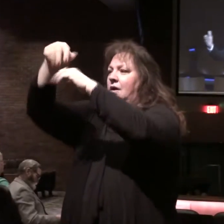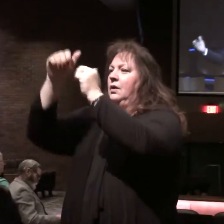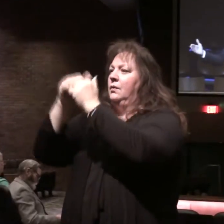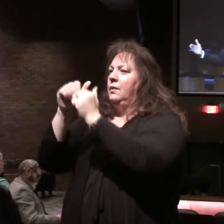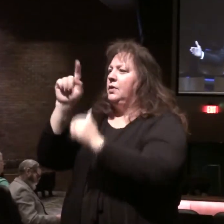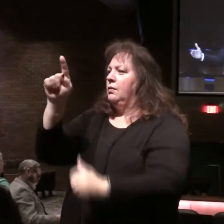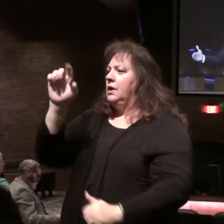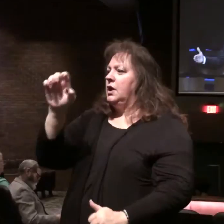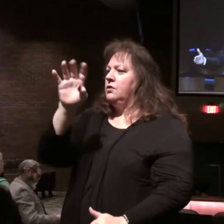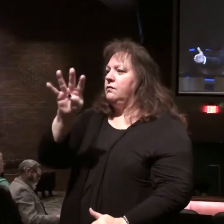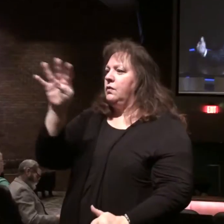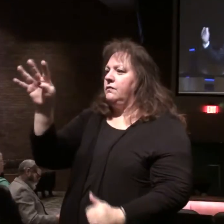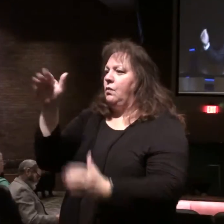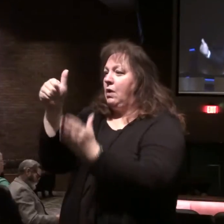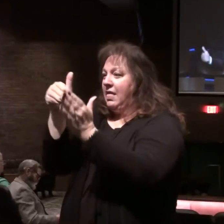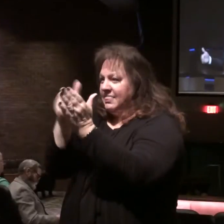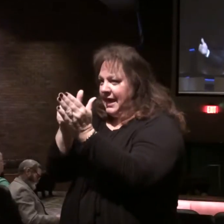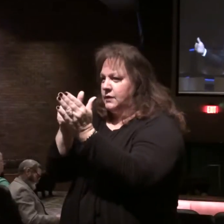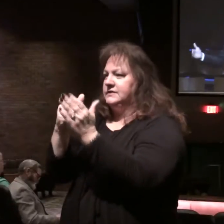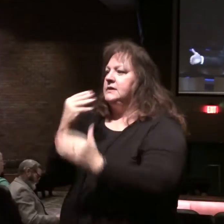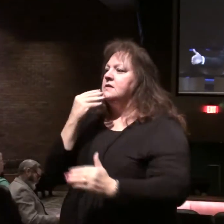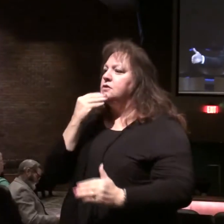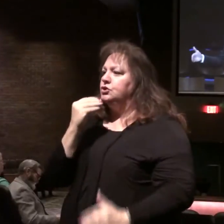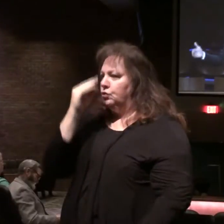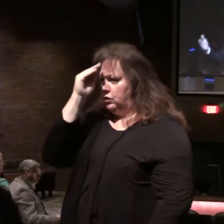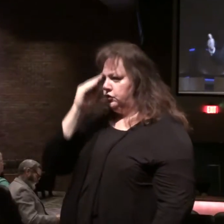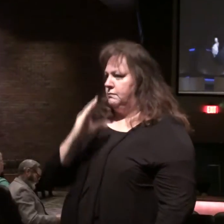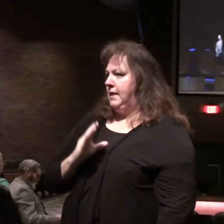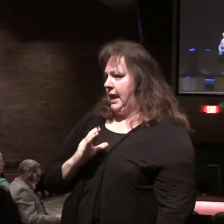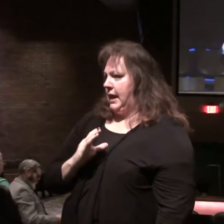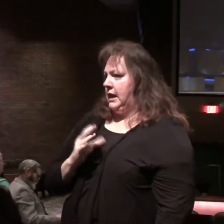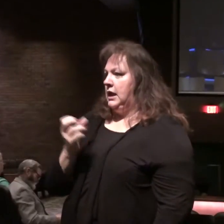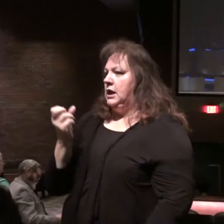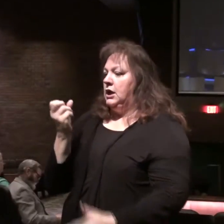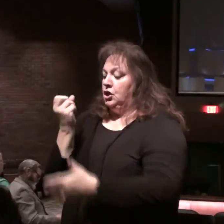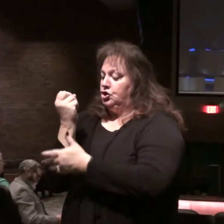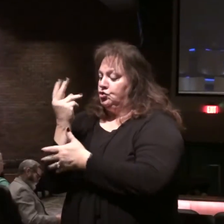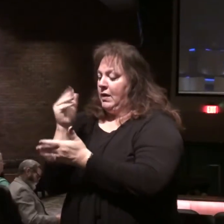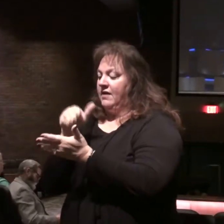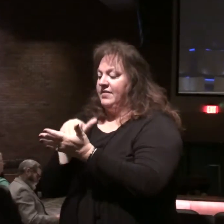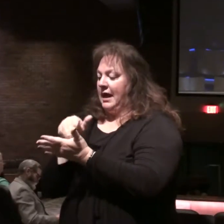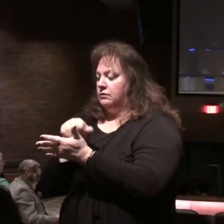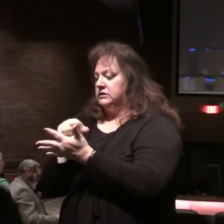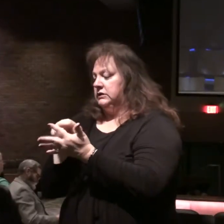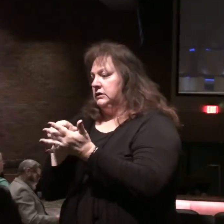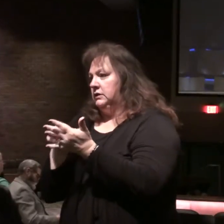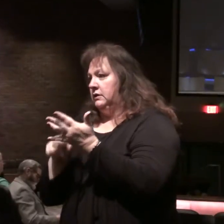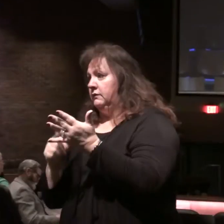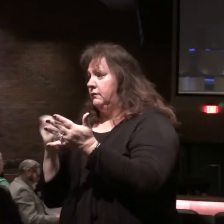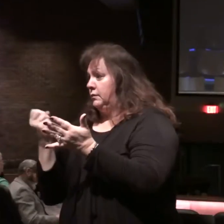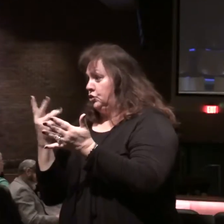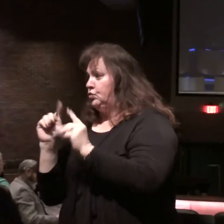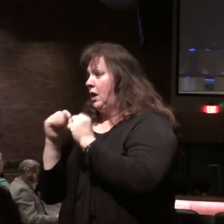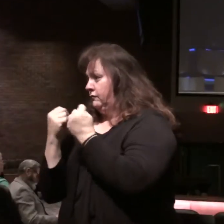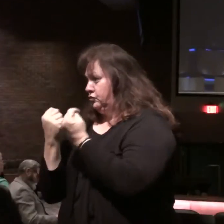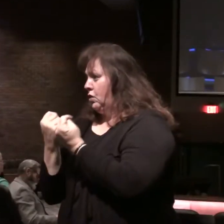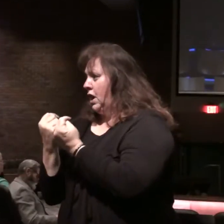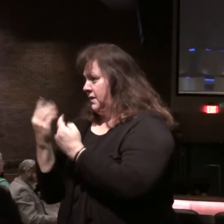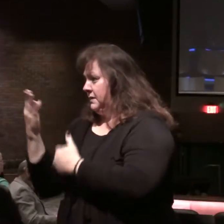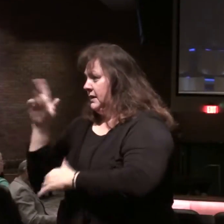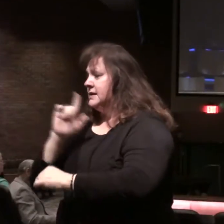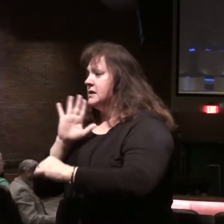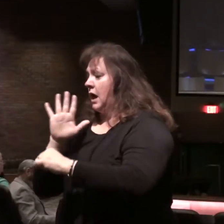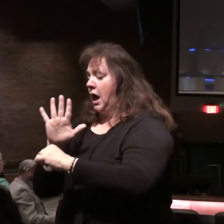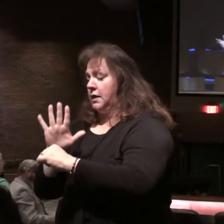144,000 Jewish men, 12,000 from each of the tribes of Israel. God's promises